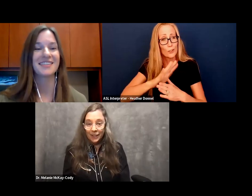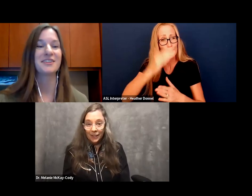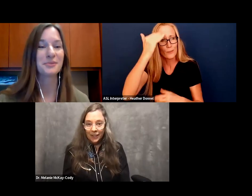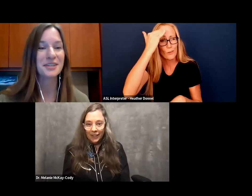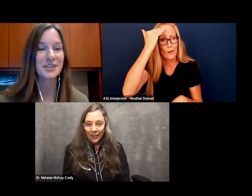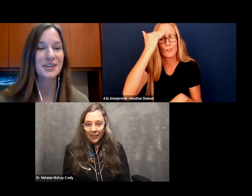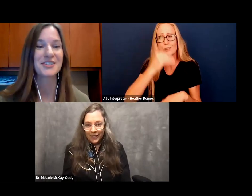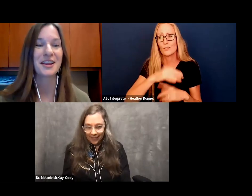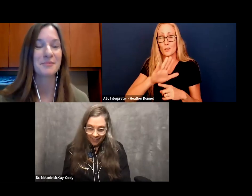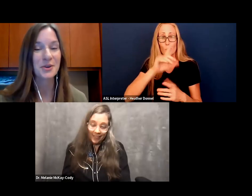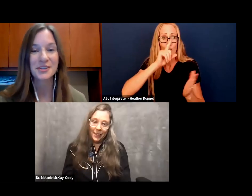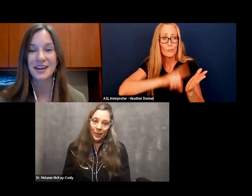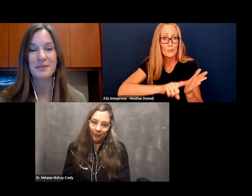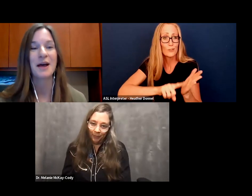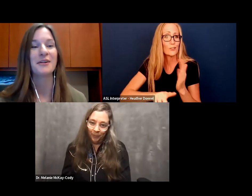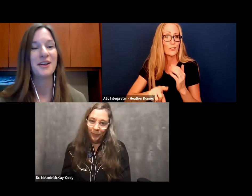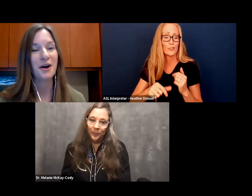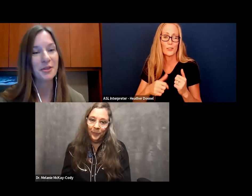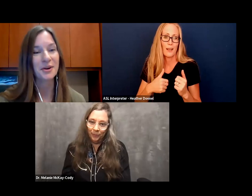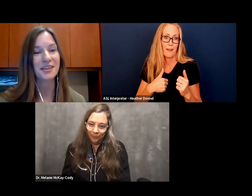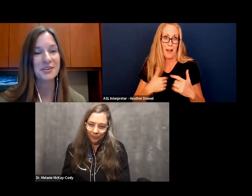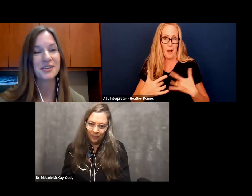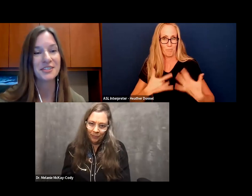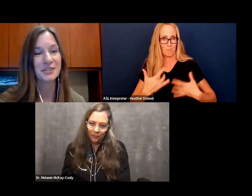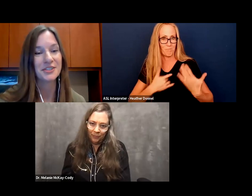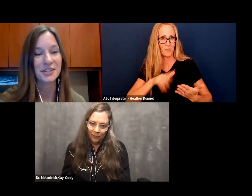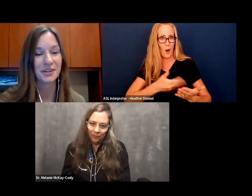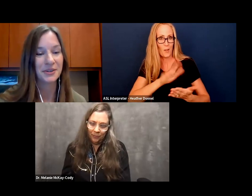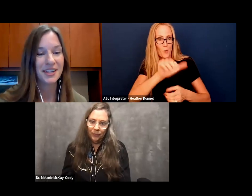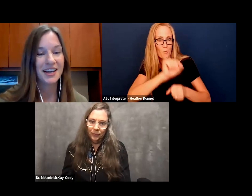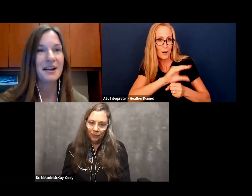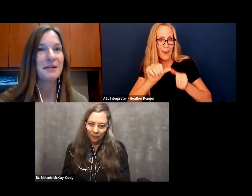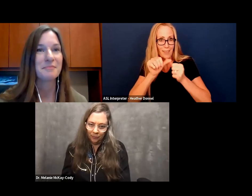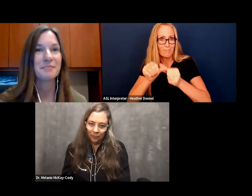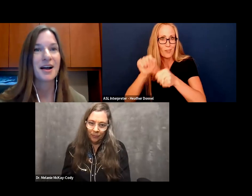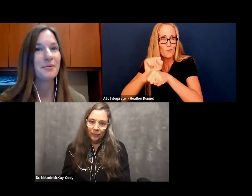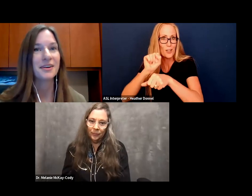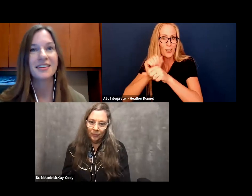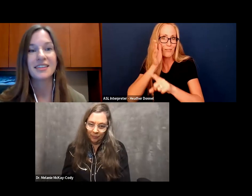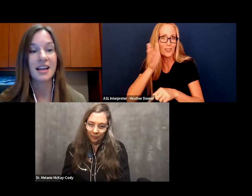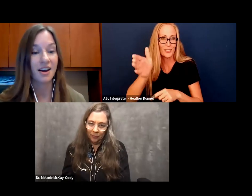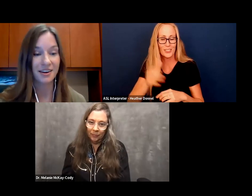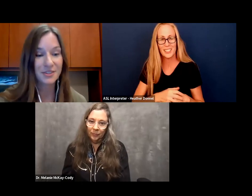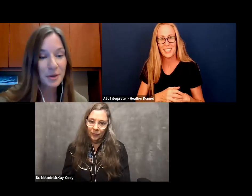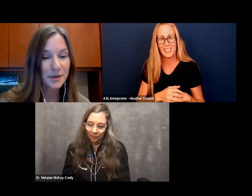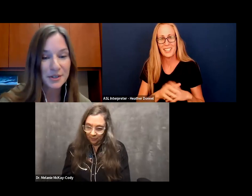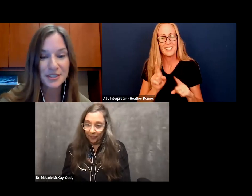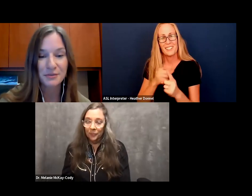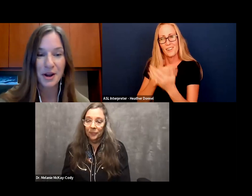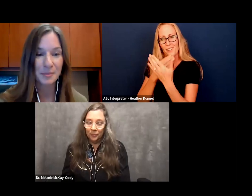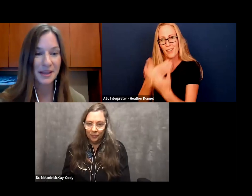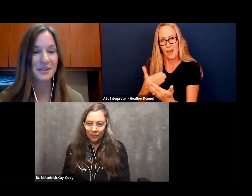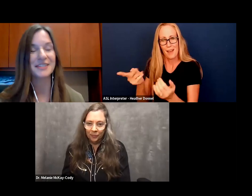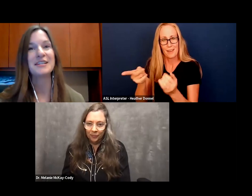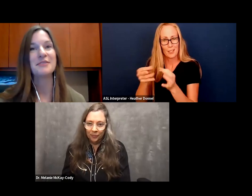us and your research. I'm so excited about all the work that you continue to do. I want to thank our interpreters